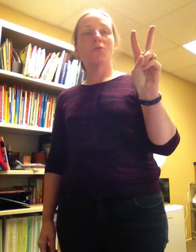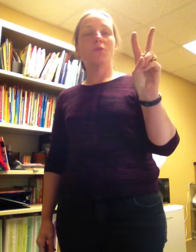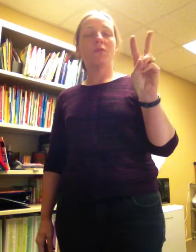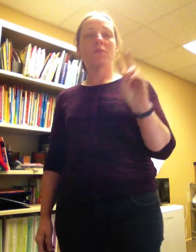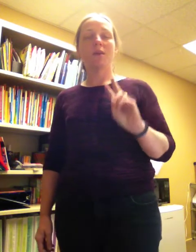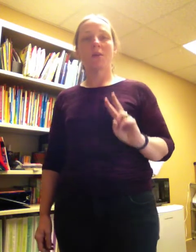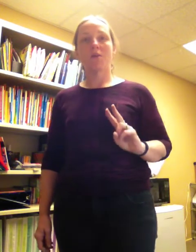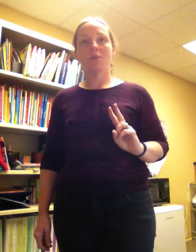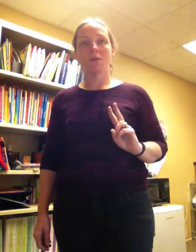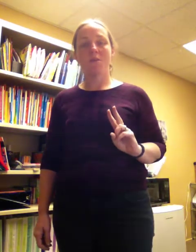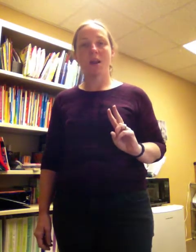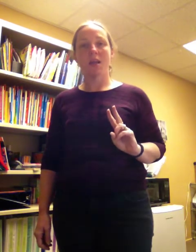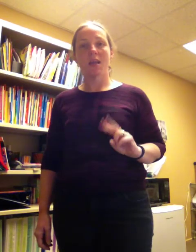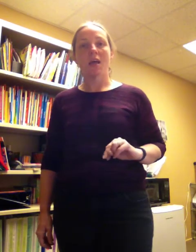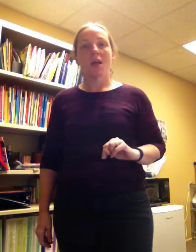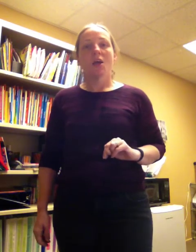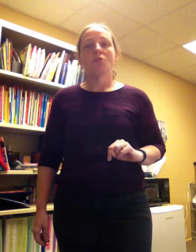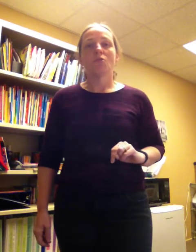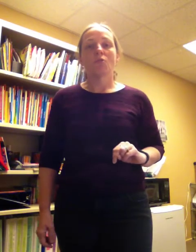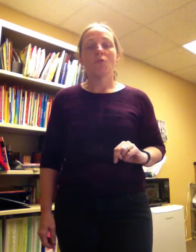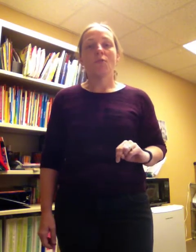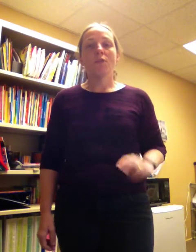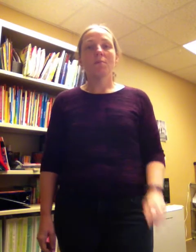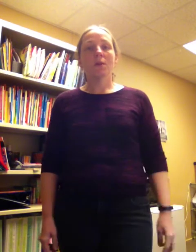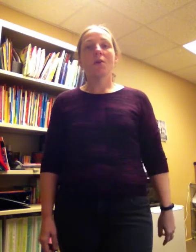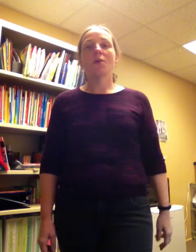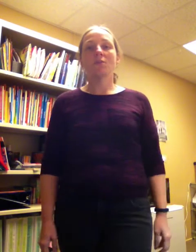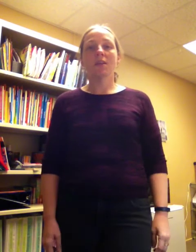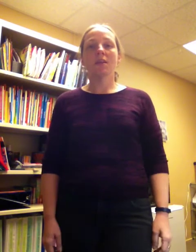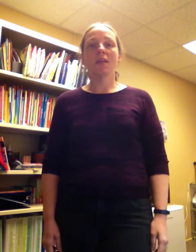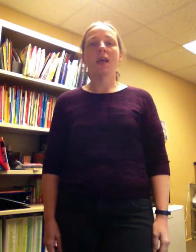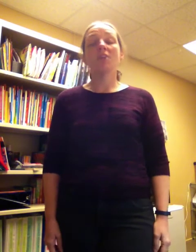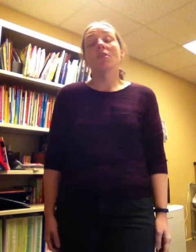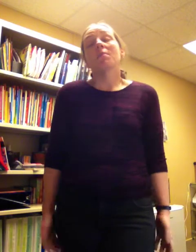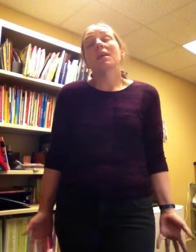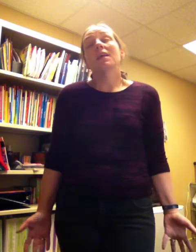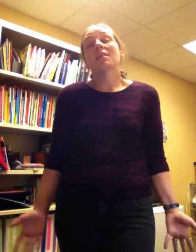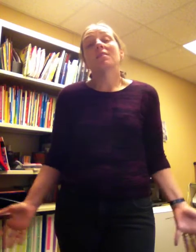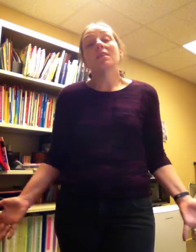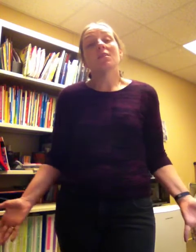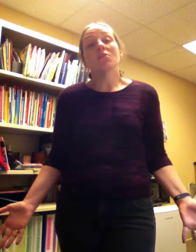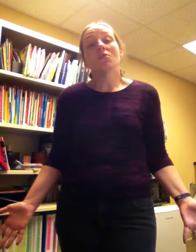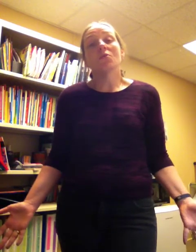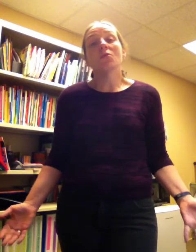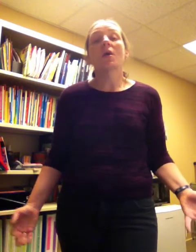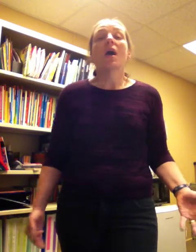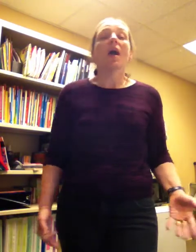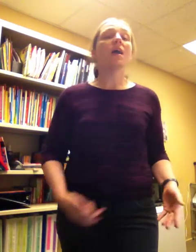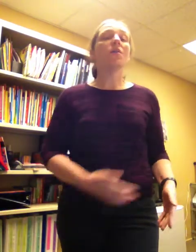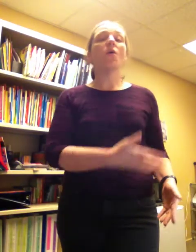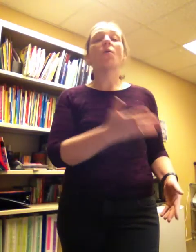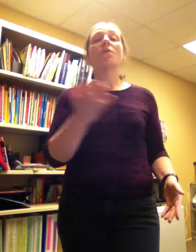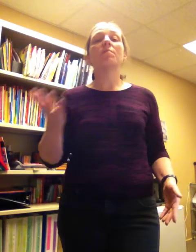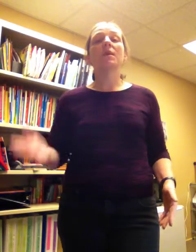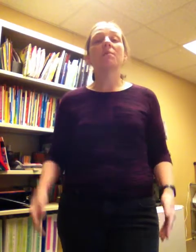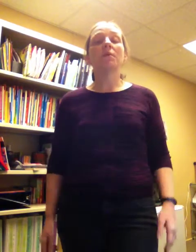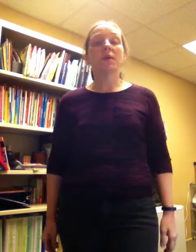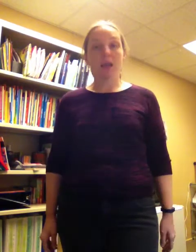flamingos. Are you ready? Two flamingos in the cage, the pinkest in the zoo, and all the people came